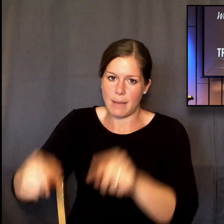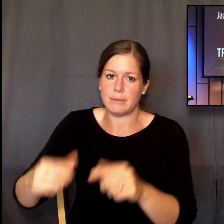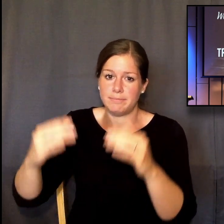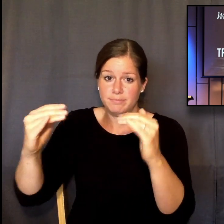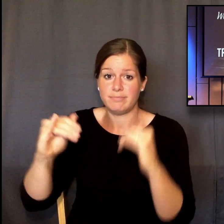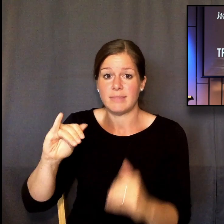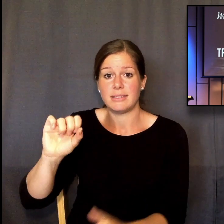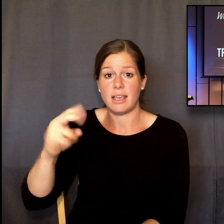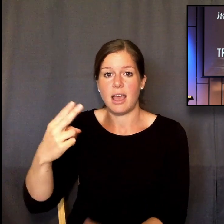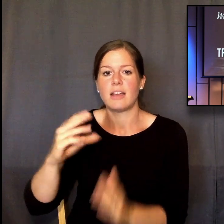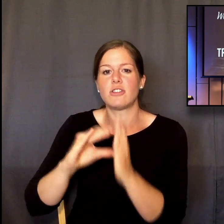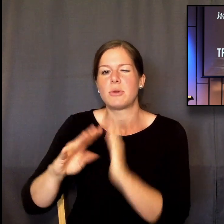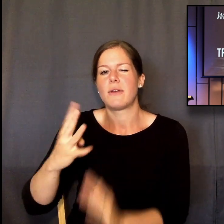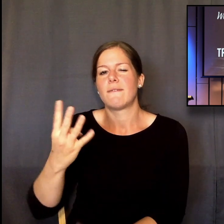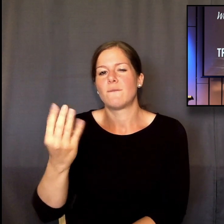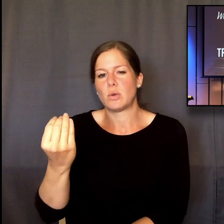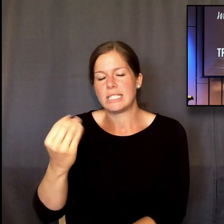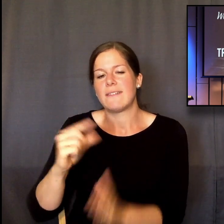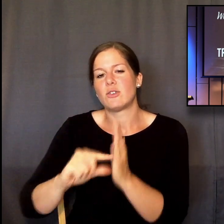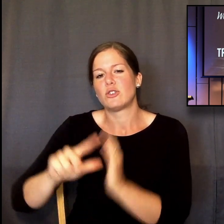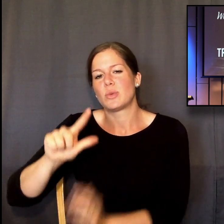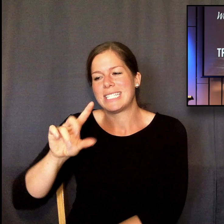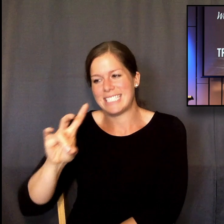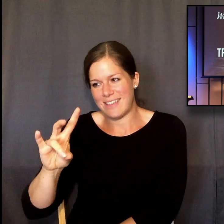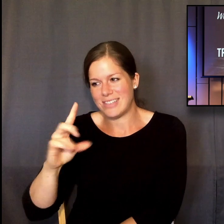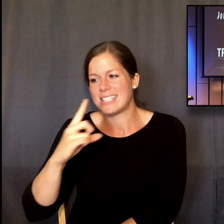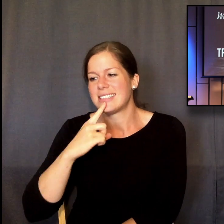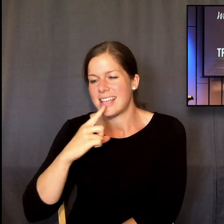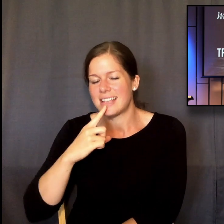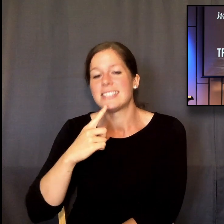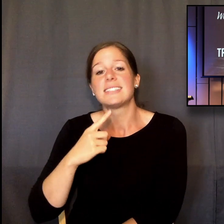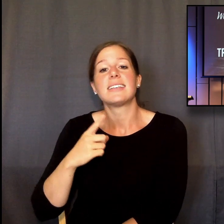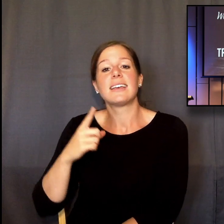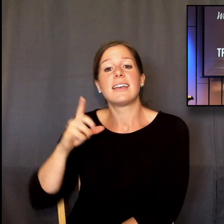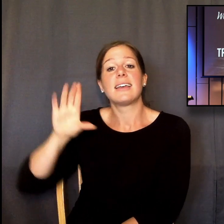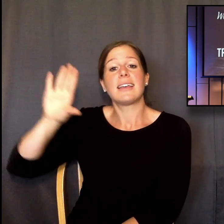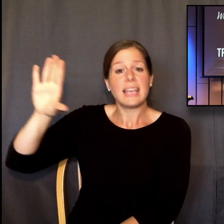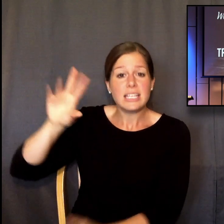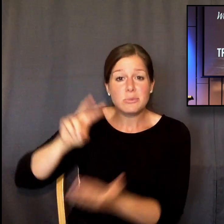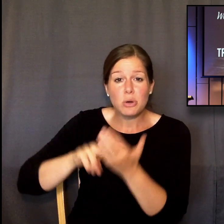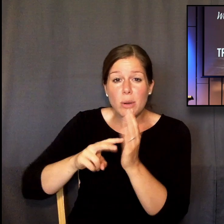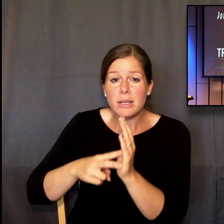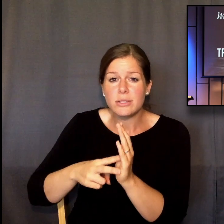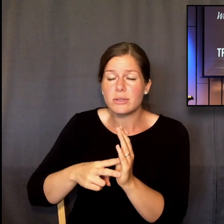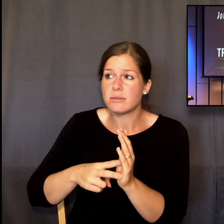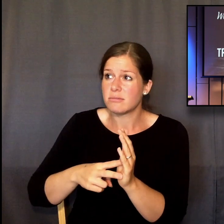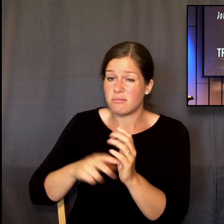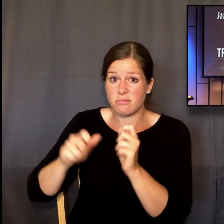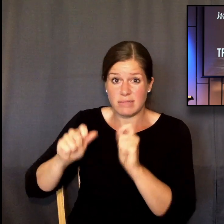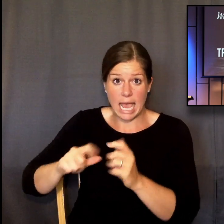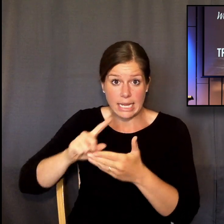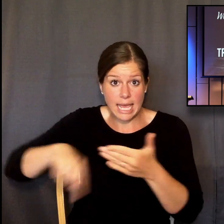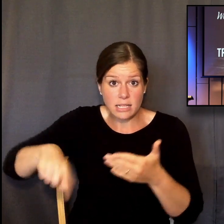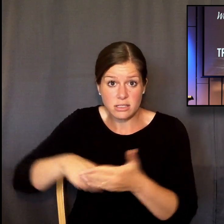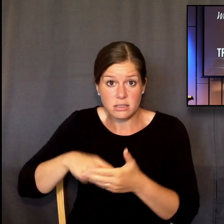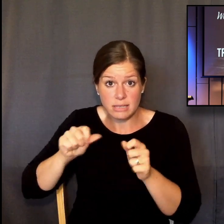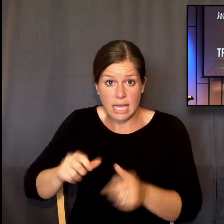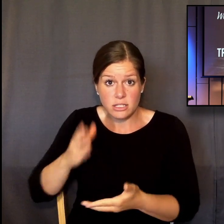14.27, for the Lord of hosts has purposed, and who will annul it? Who will stop it? Who will cancel it? His